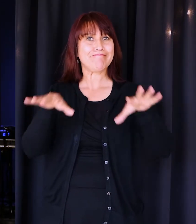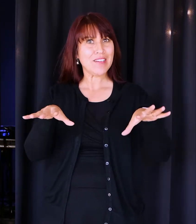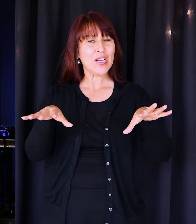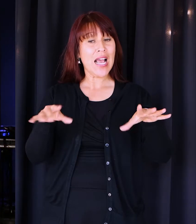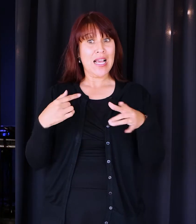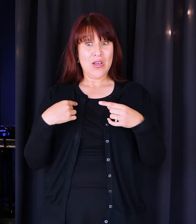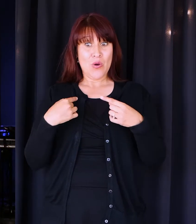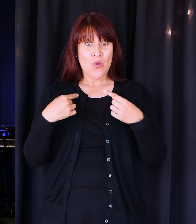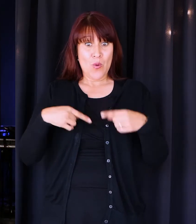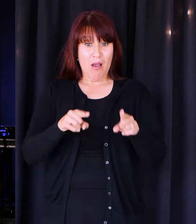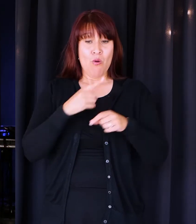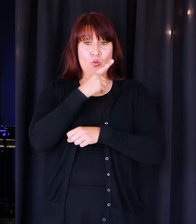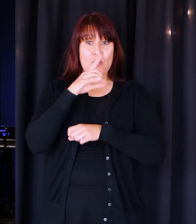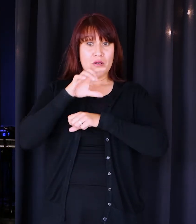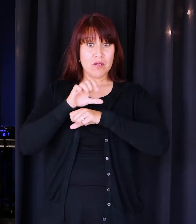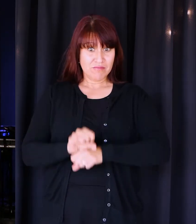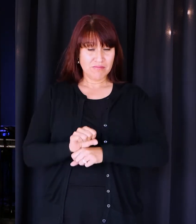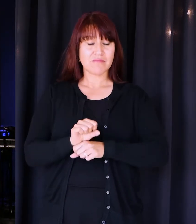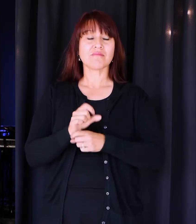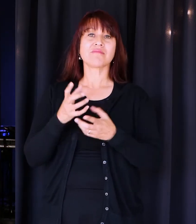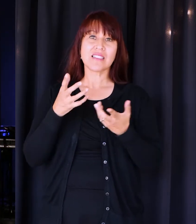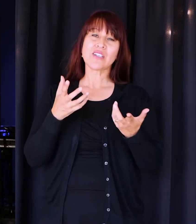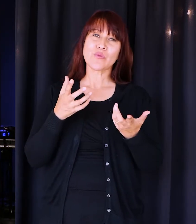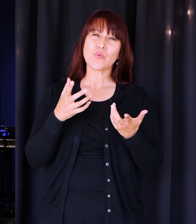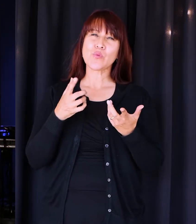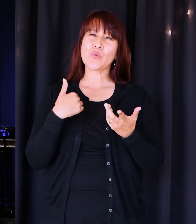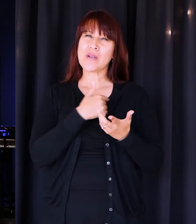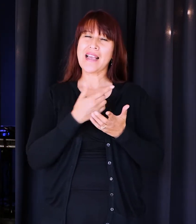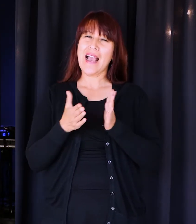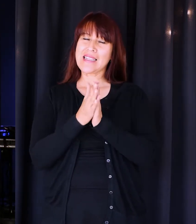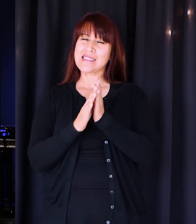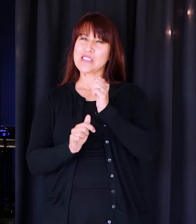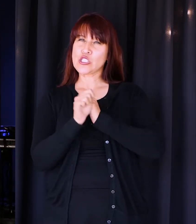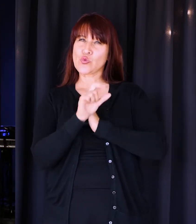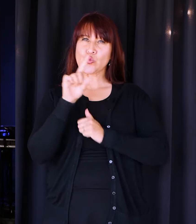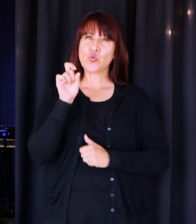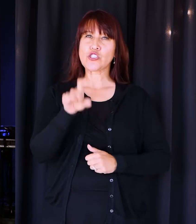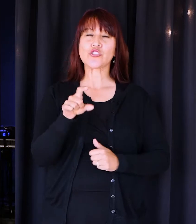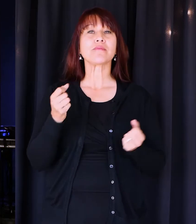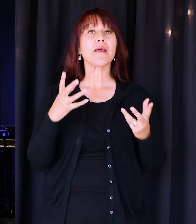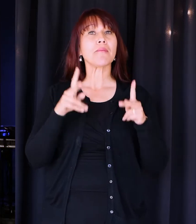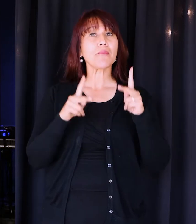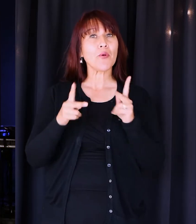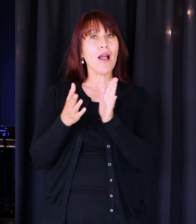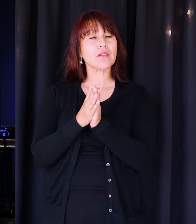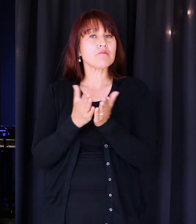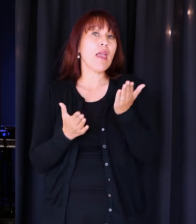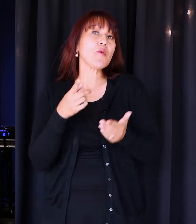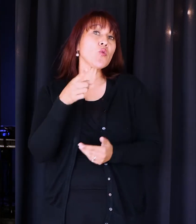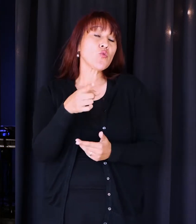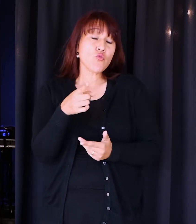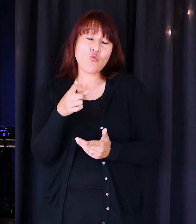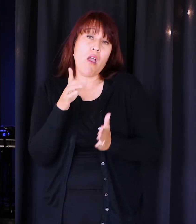adjust to the new normal, many are asking a dangerous question. Many are asking this question. Maybe you